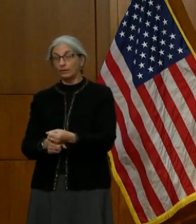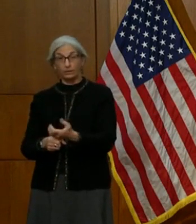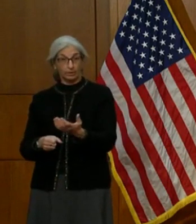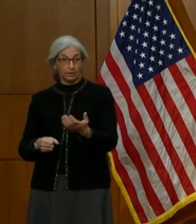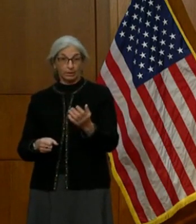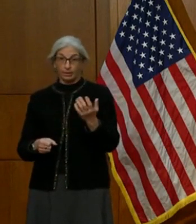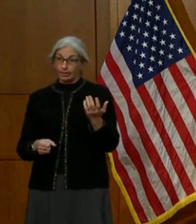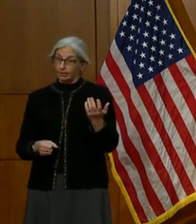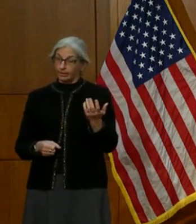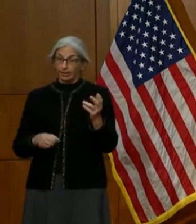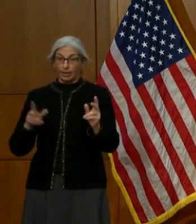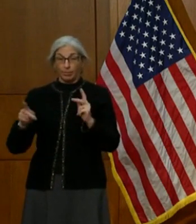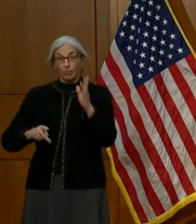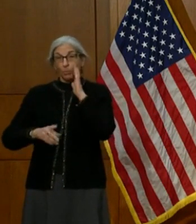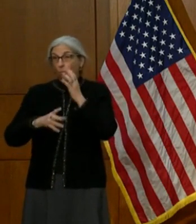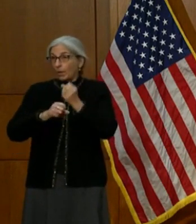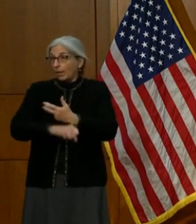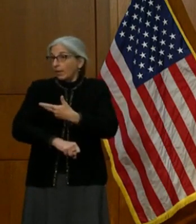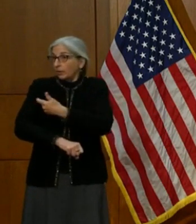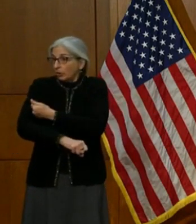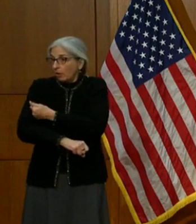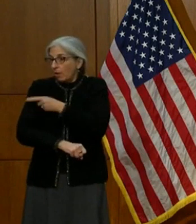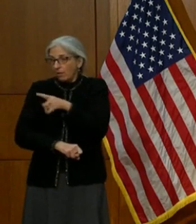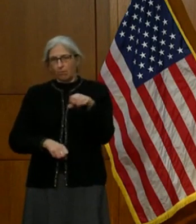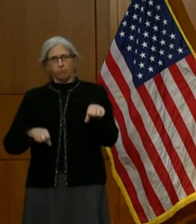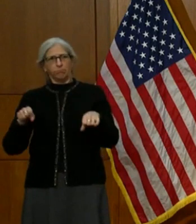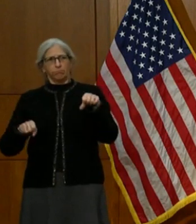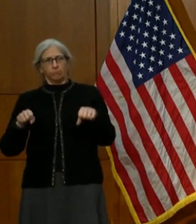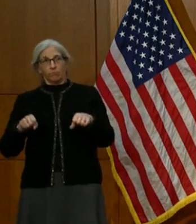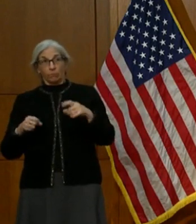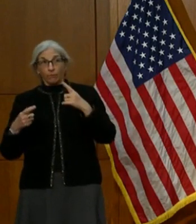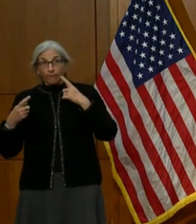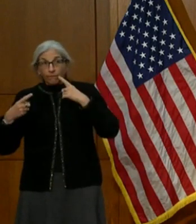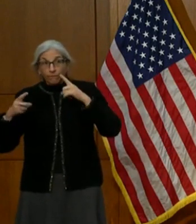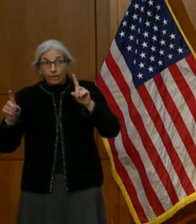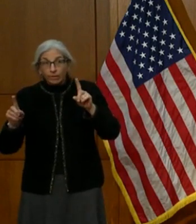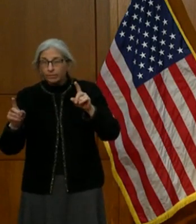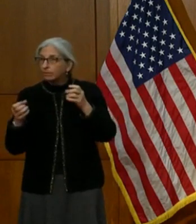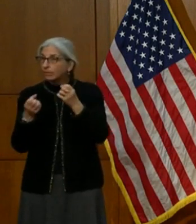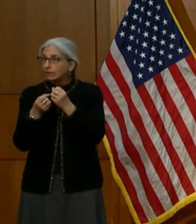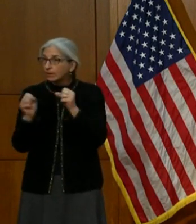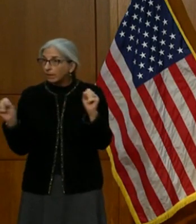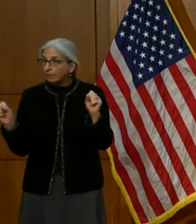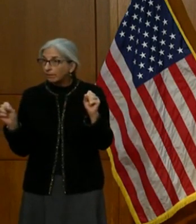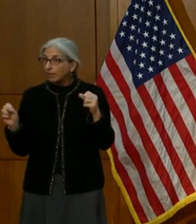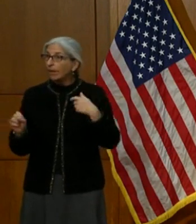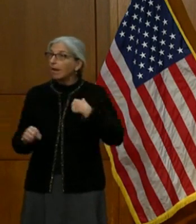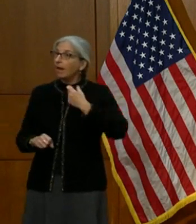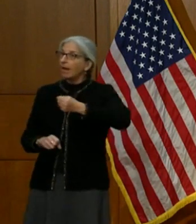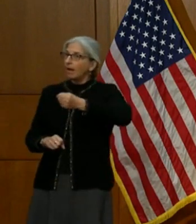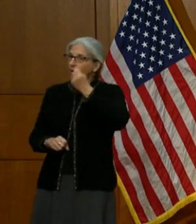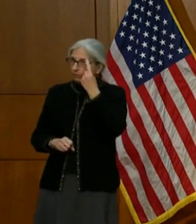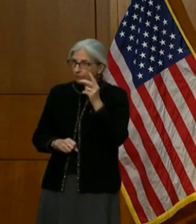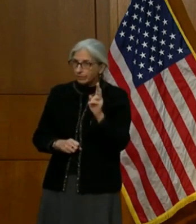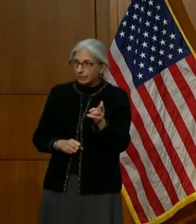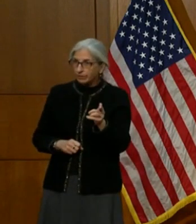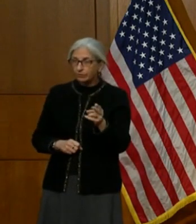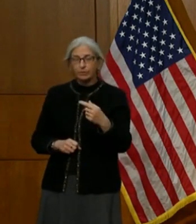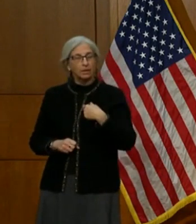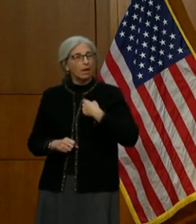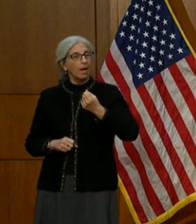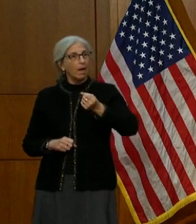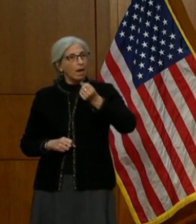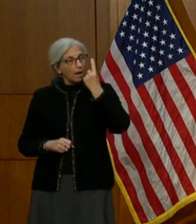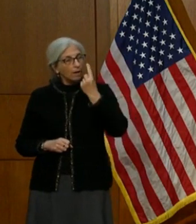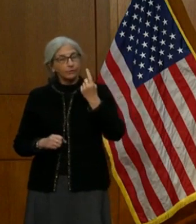vaccination. Is it effective? Is it safe? And I certainly understand the history and I understand the question